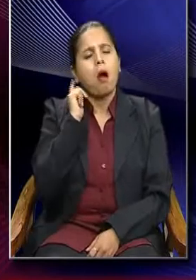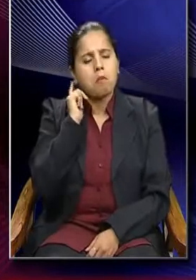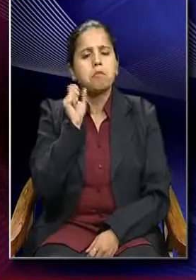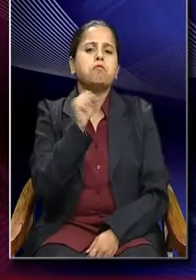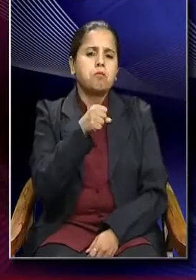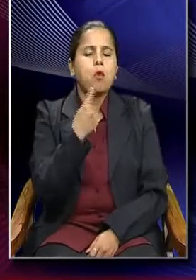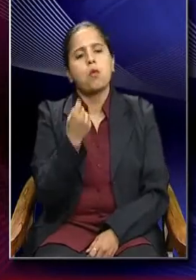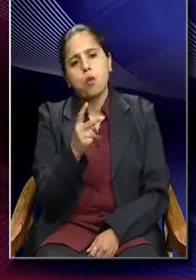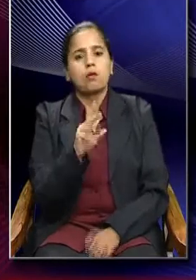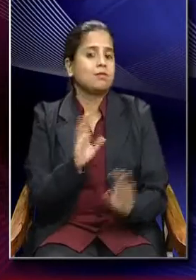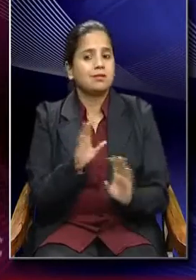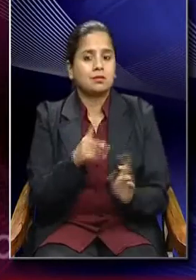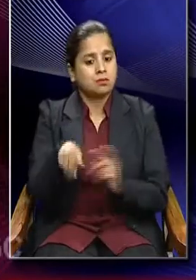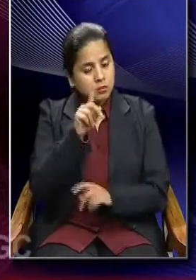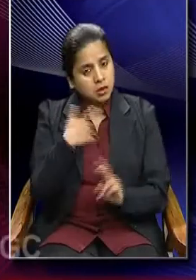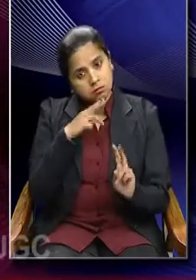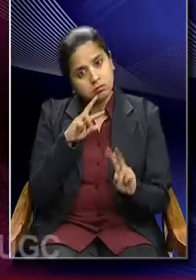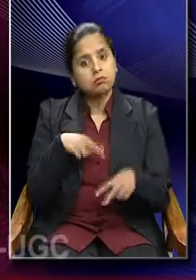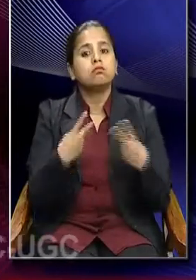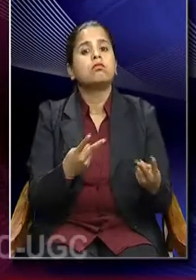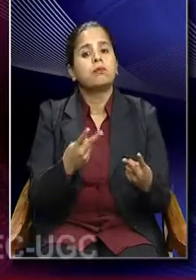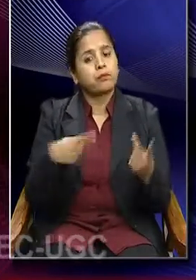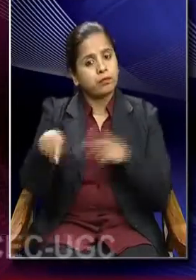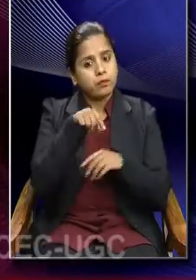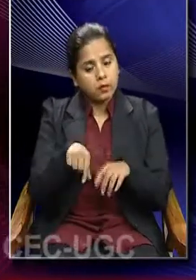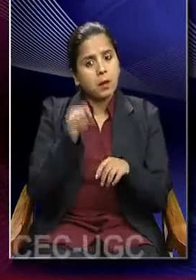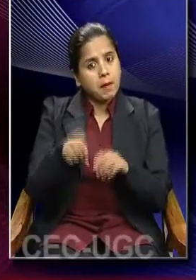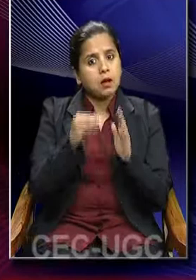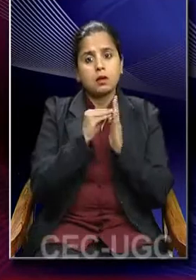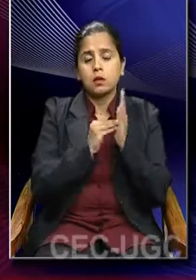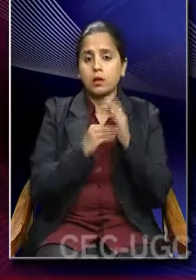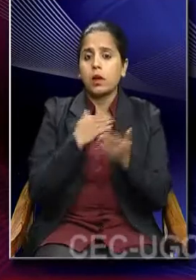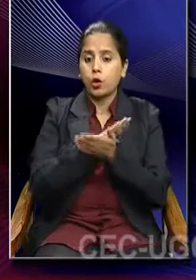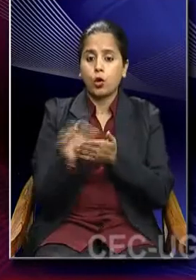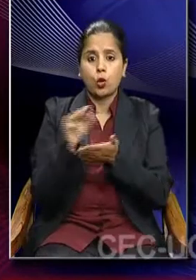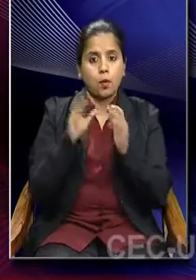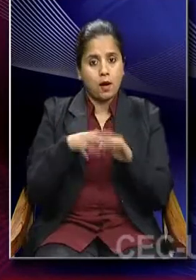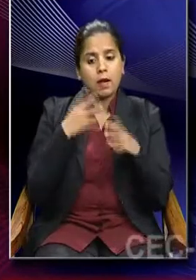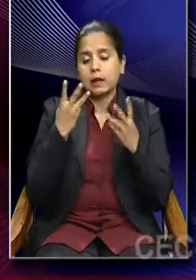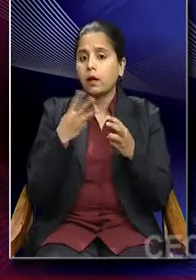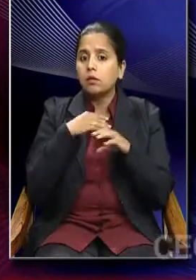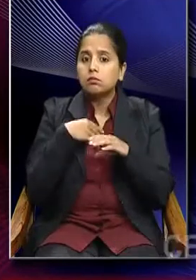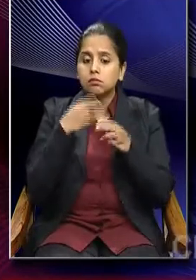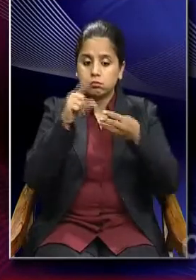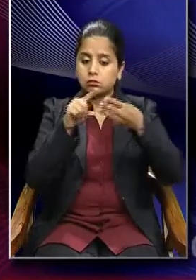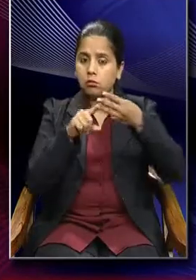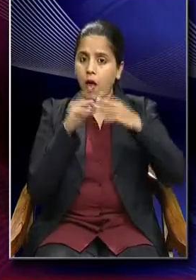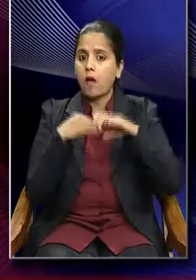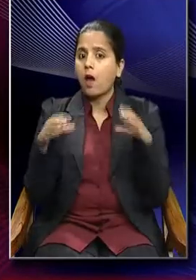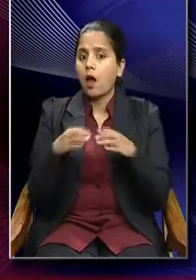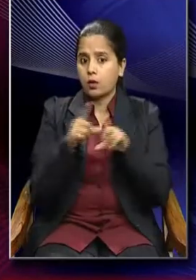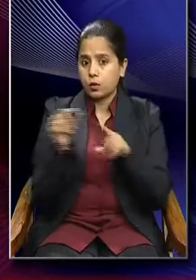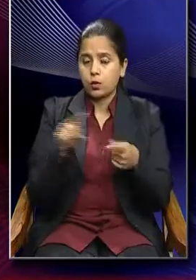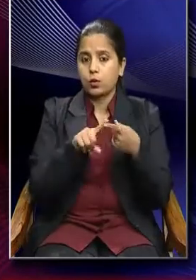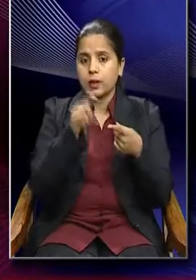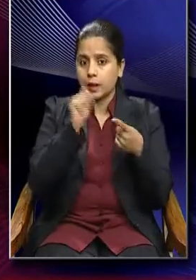social stimuli. Mead notes that human actions have three characteristics. They are able